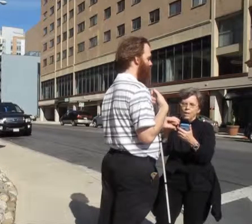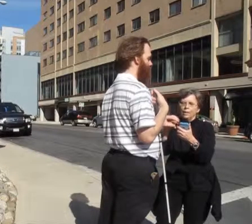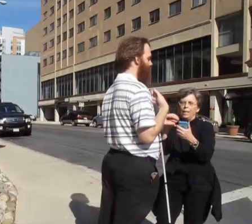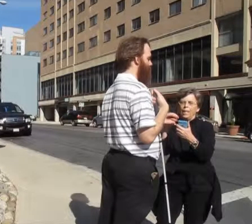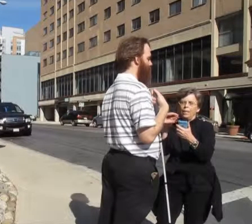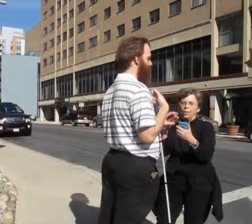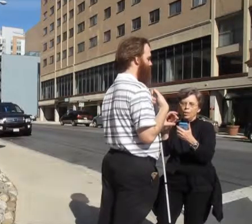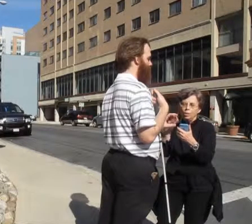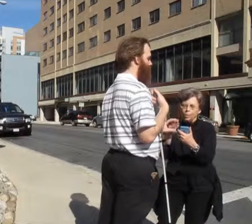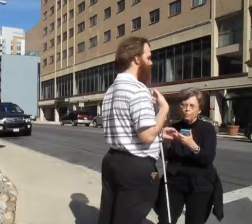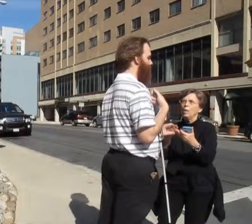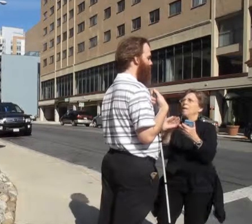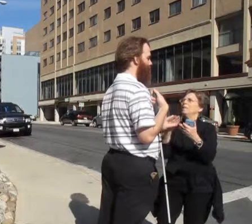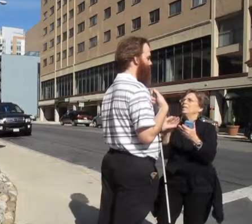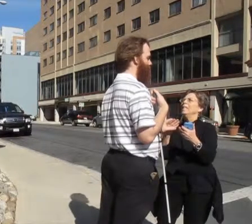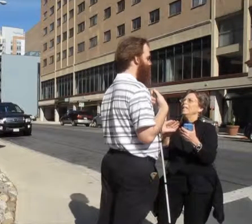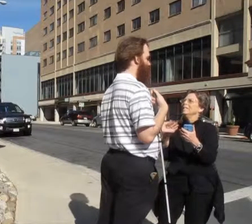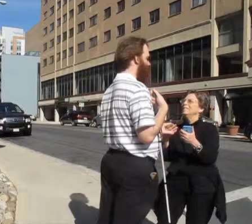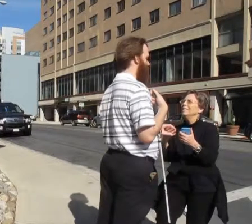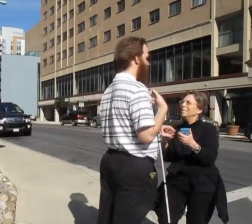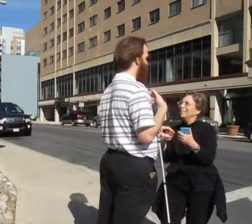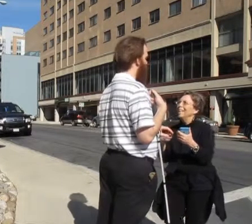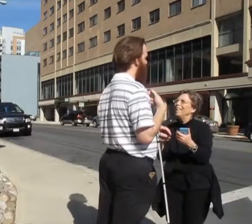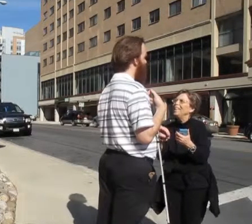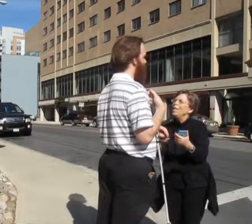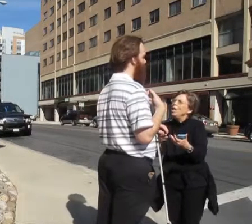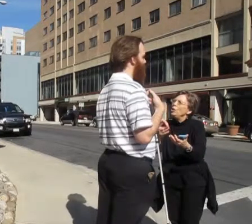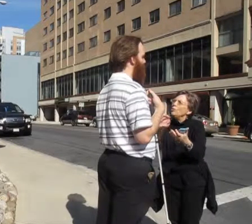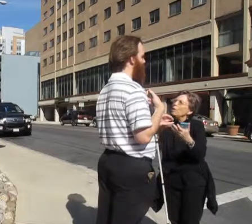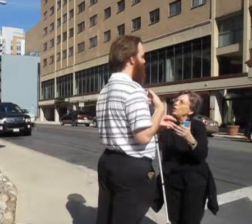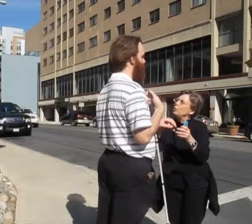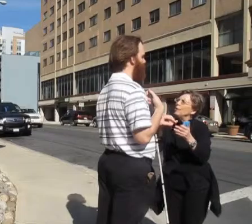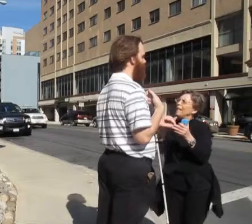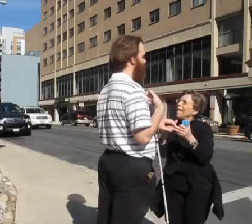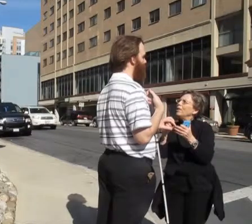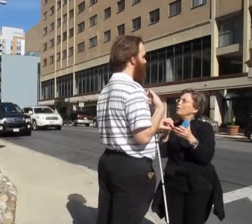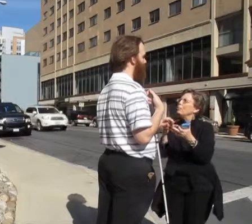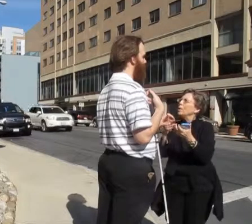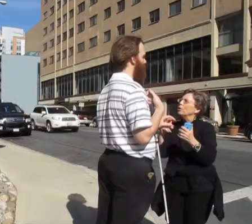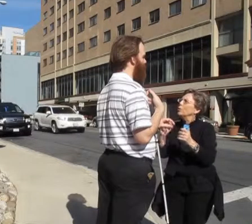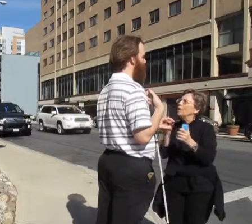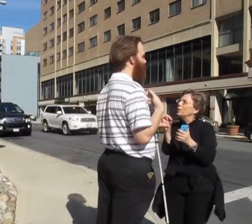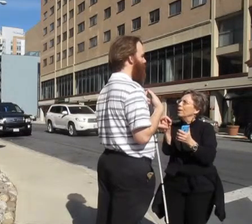and you go by. Yeah. Okay. Okay. Do want me to do it again or do you want to try yourself?